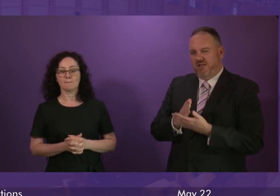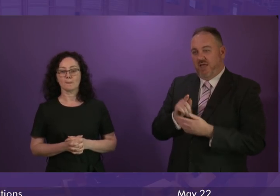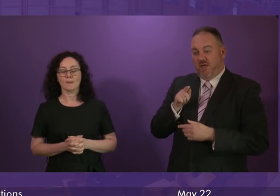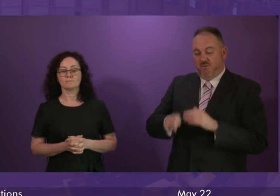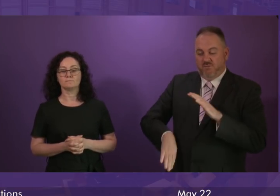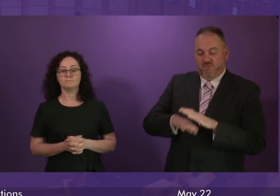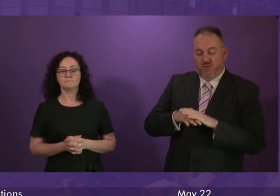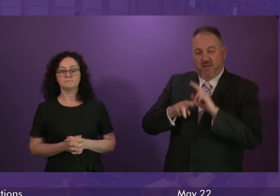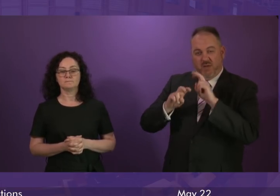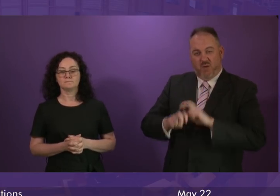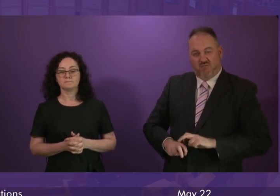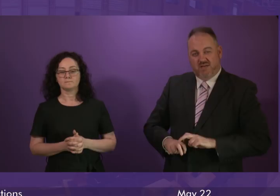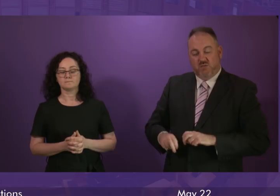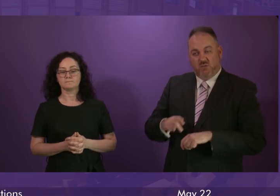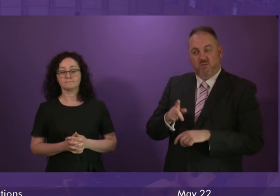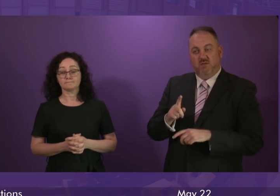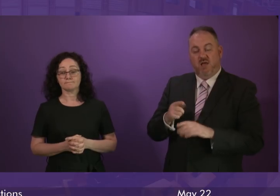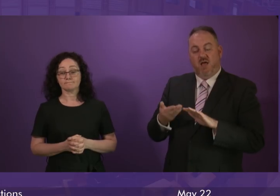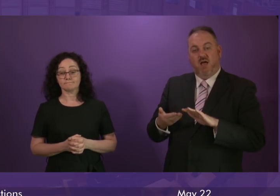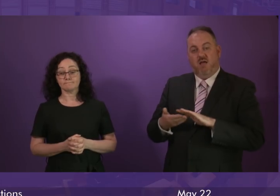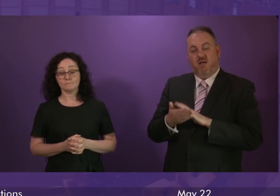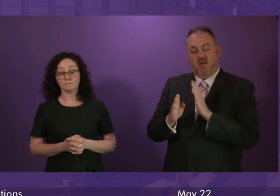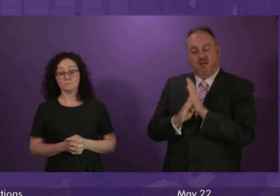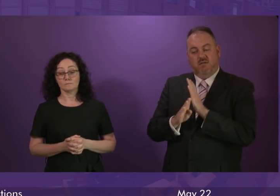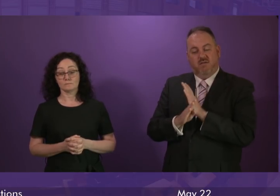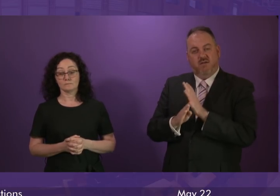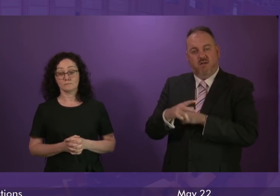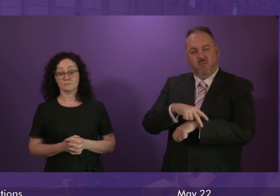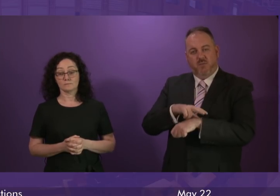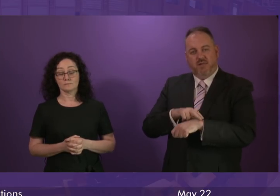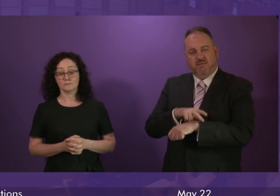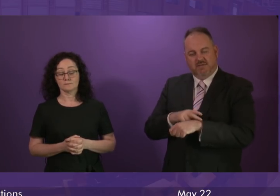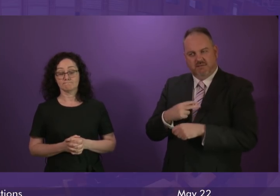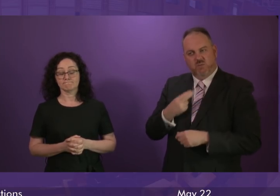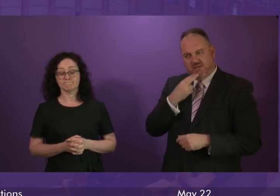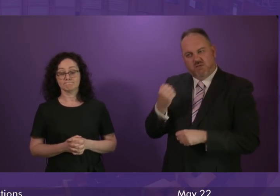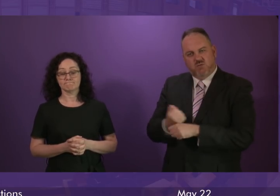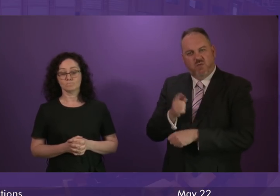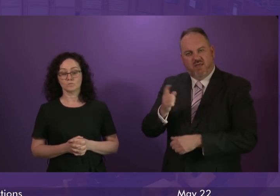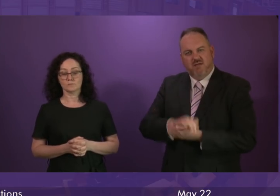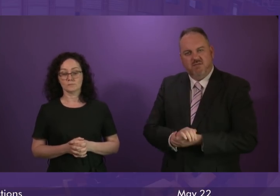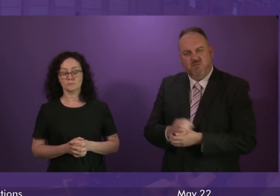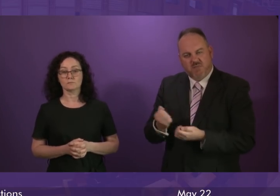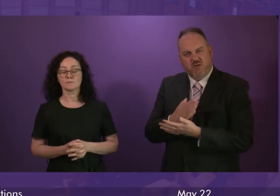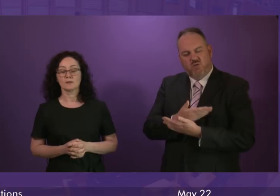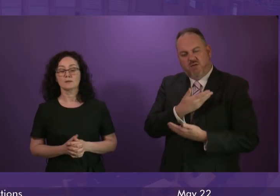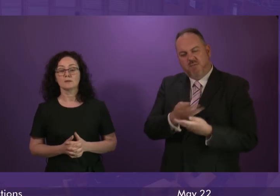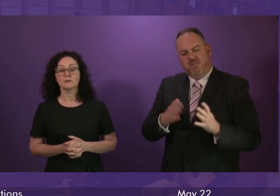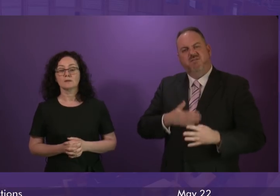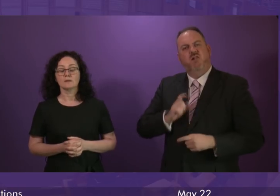into other alleged abuses relating to undercover policing in Scotland is also necessary to maintain that confidence?